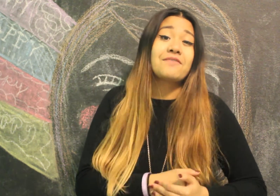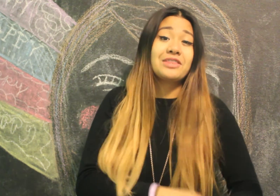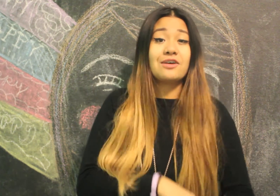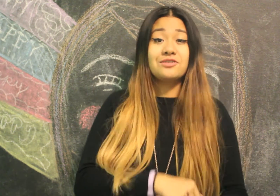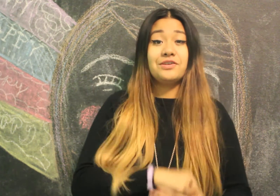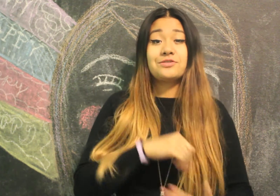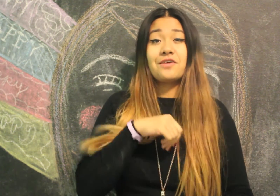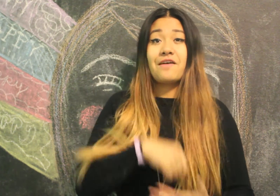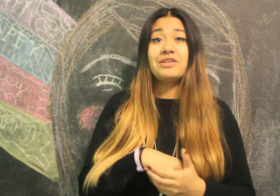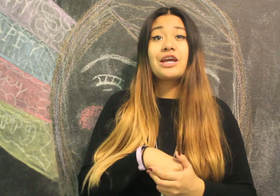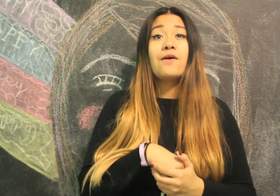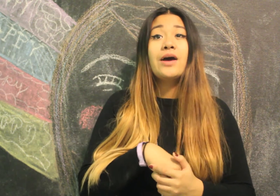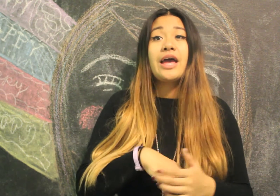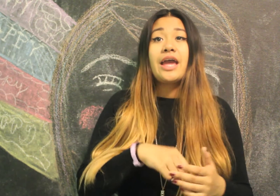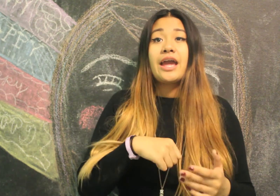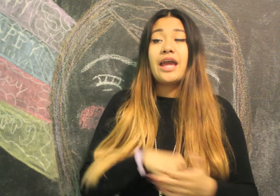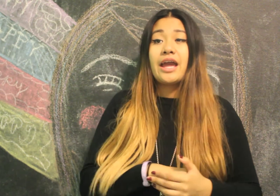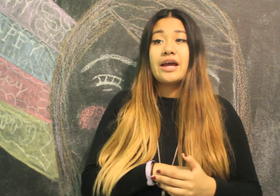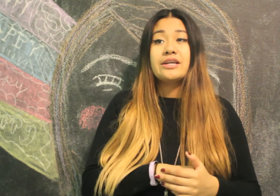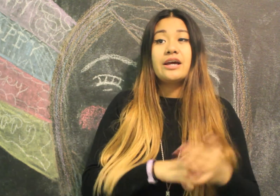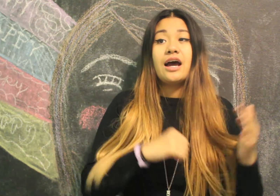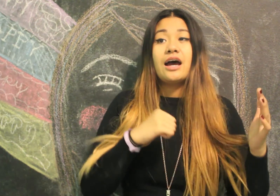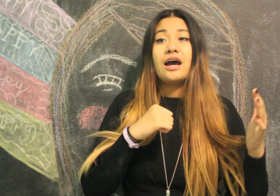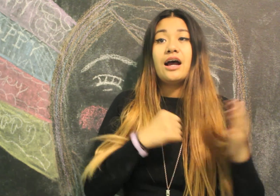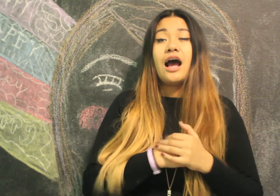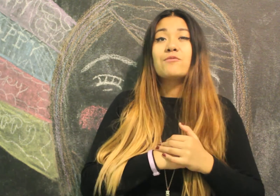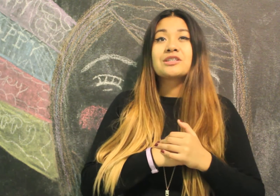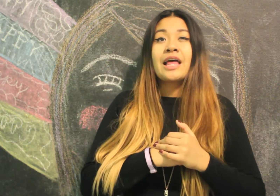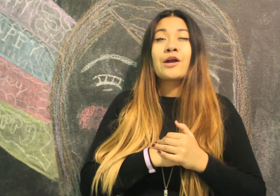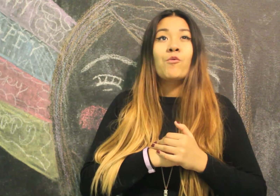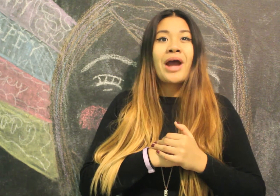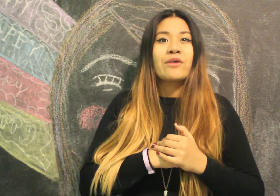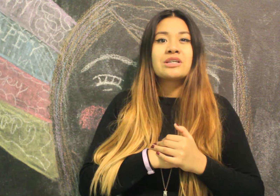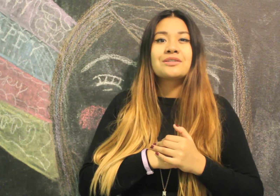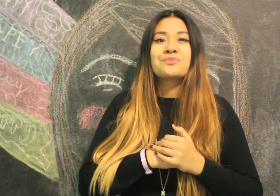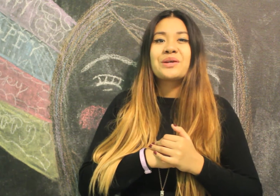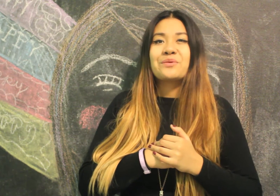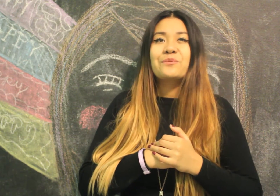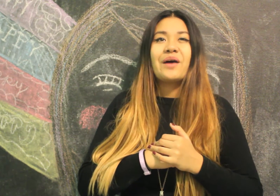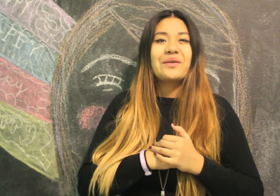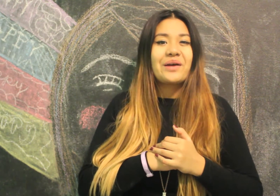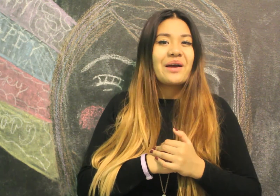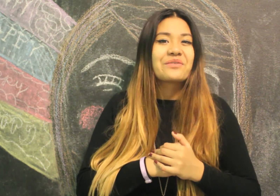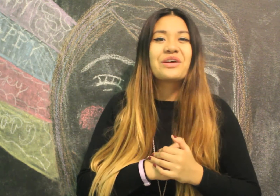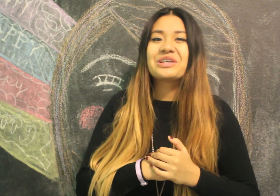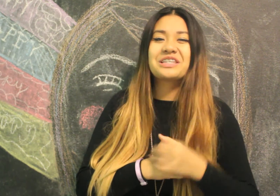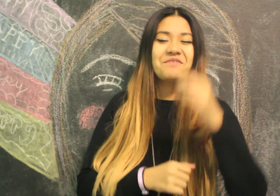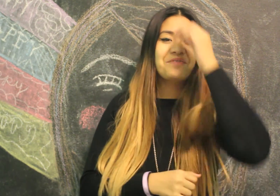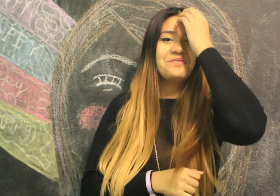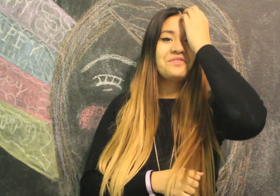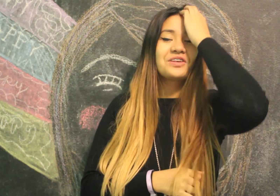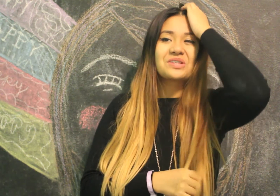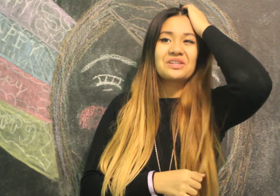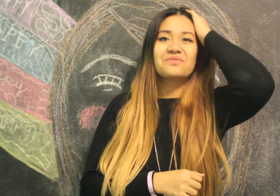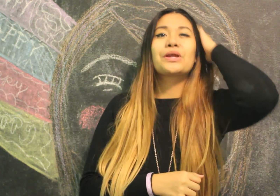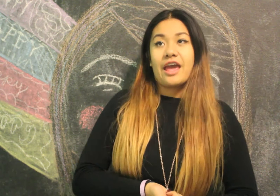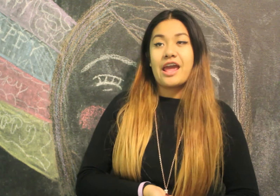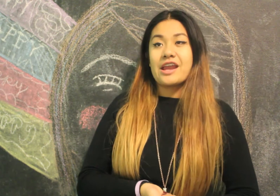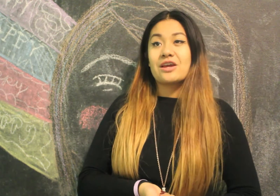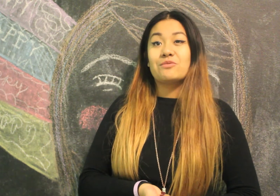,000 views on that video and I was like wow this is weird Why do I have 37 views on this video And it